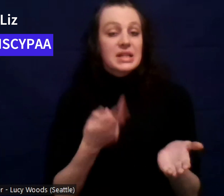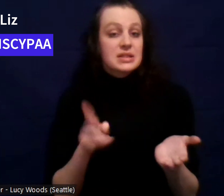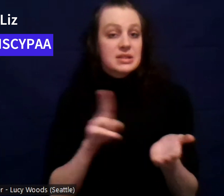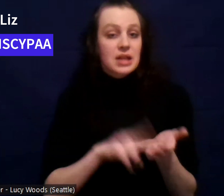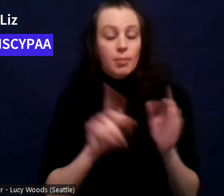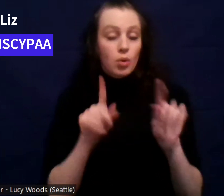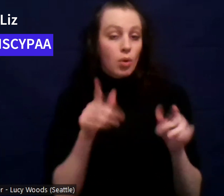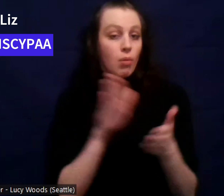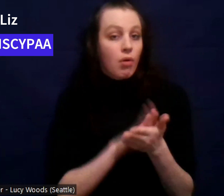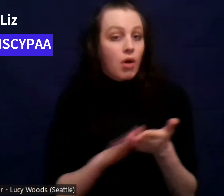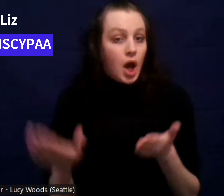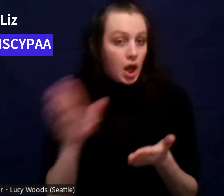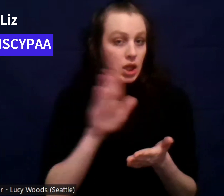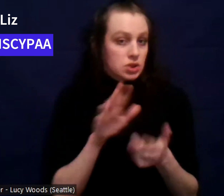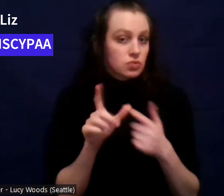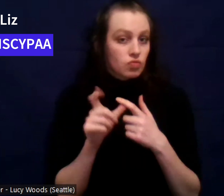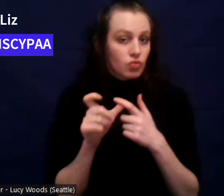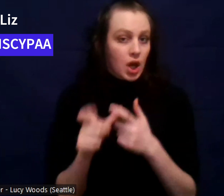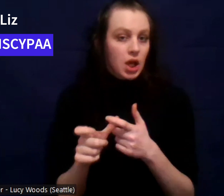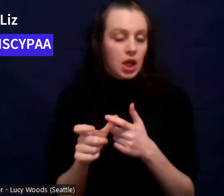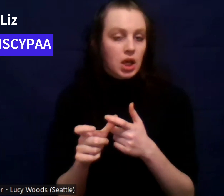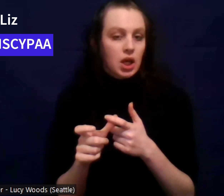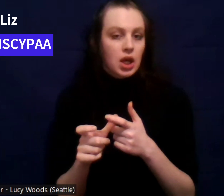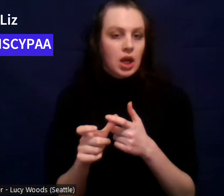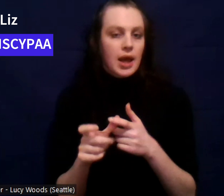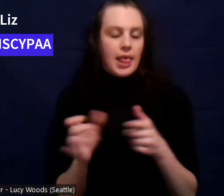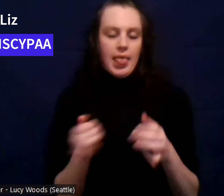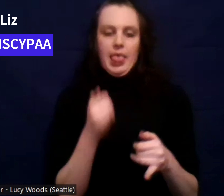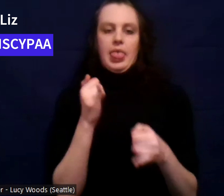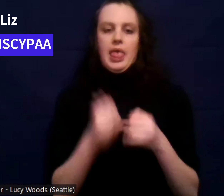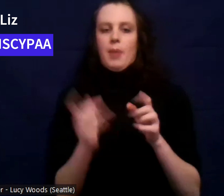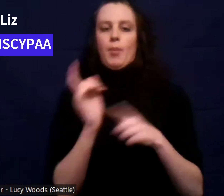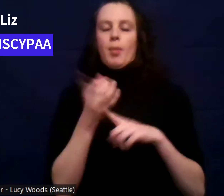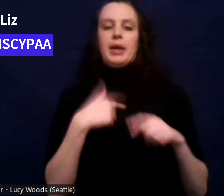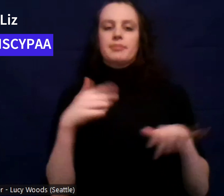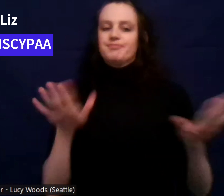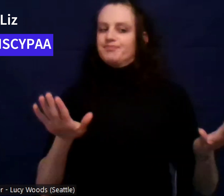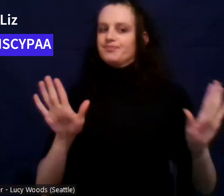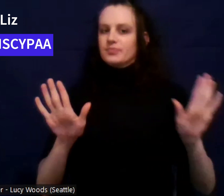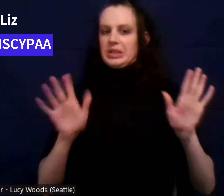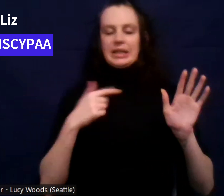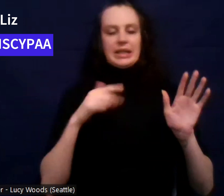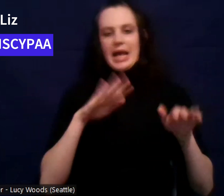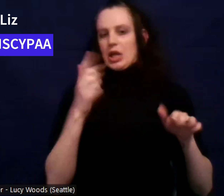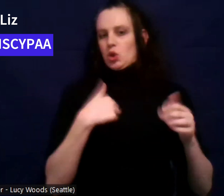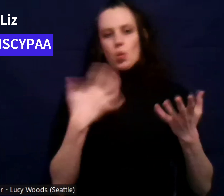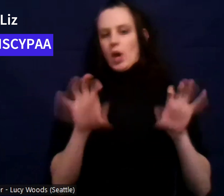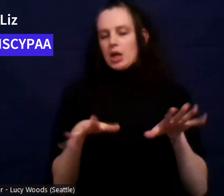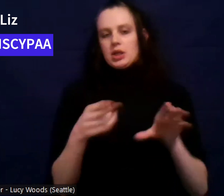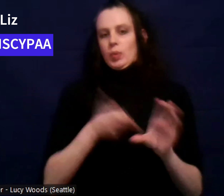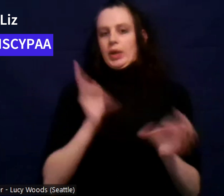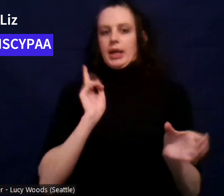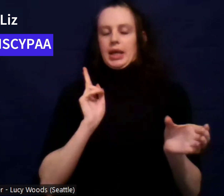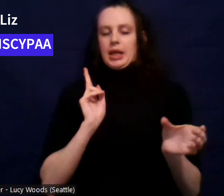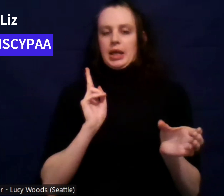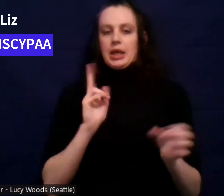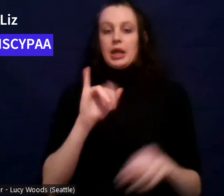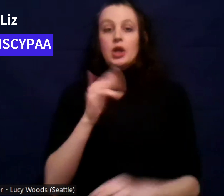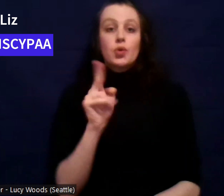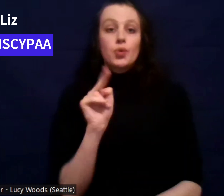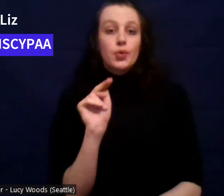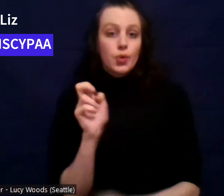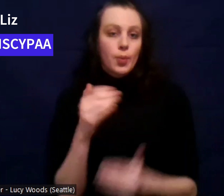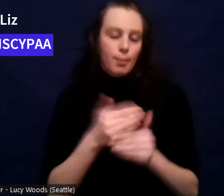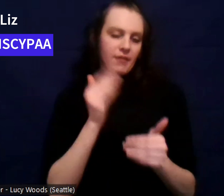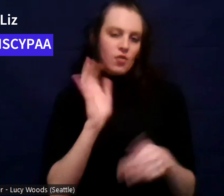to run. And I backed out like literally last second, like the June, like the June before that next